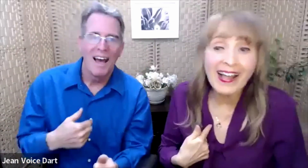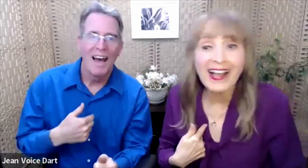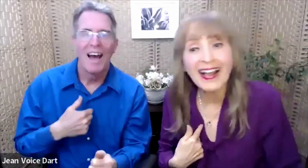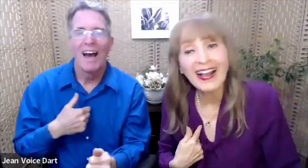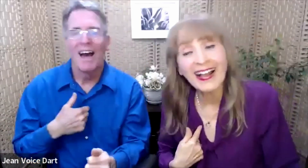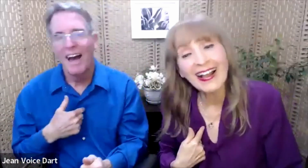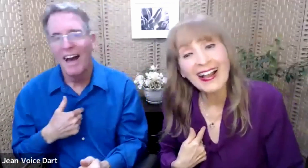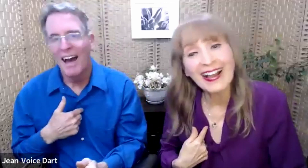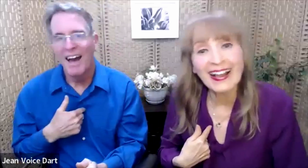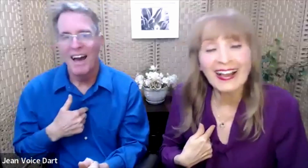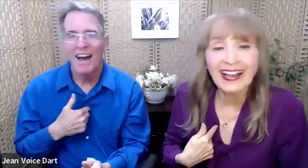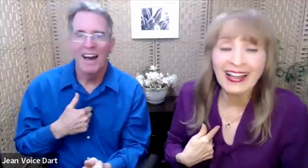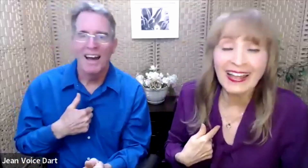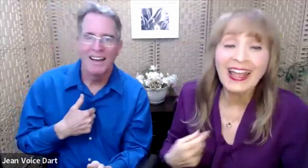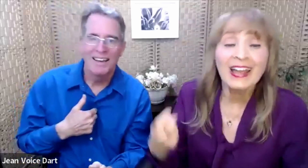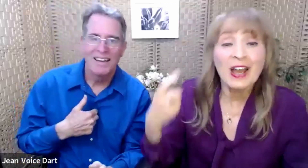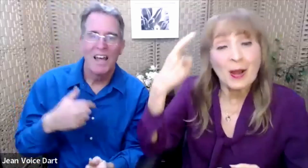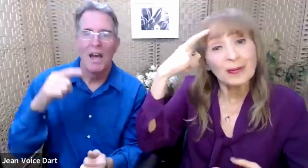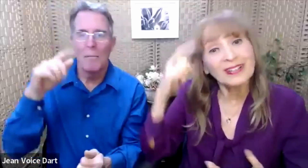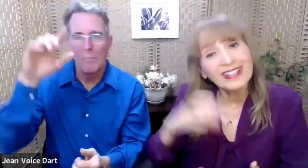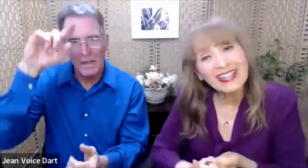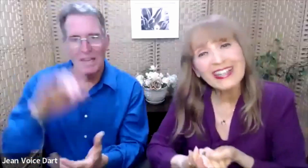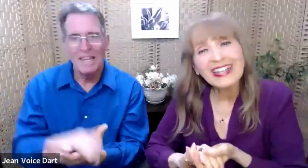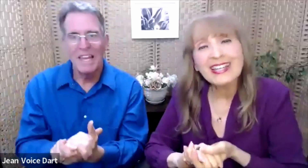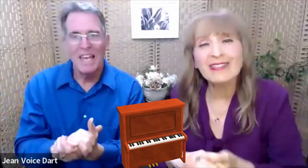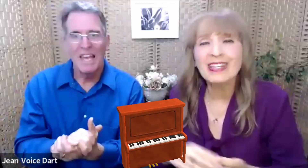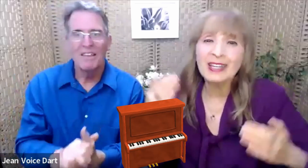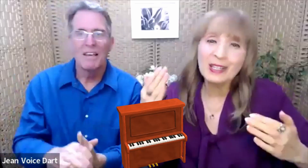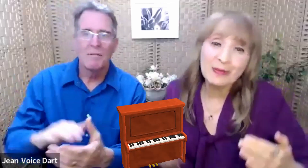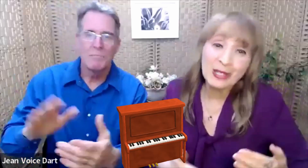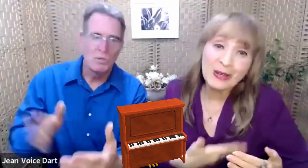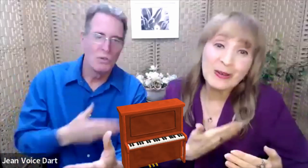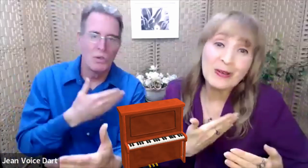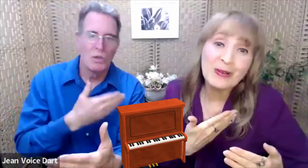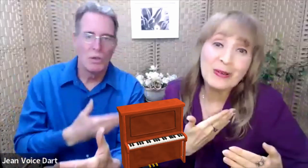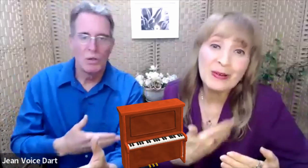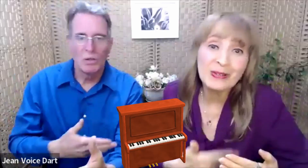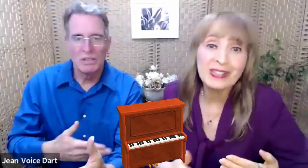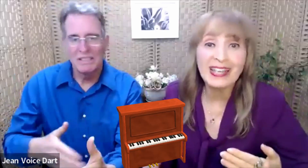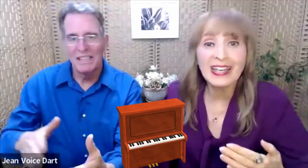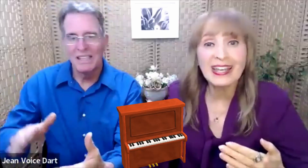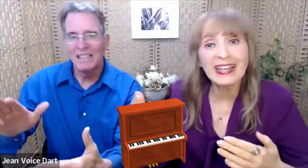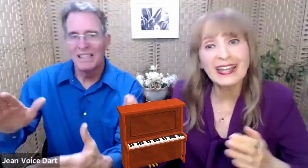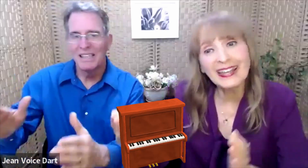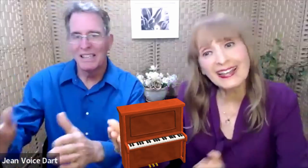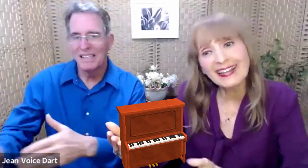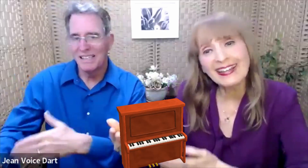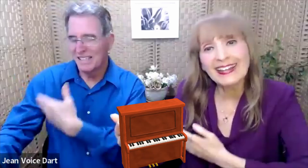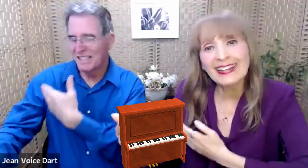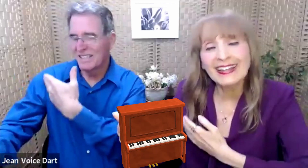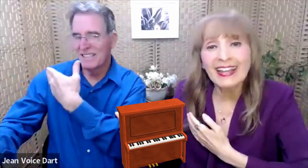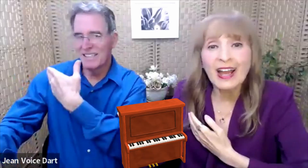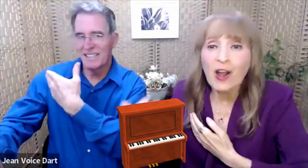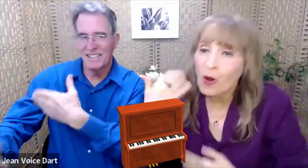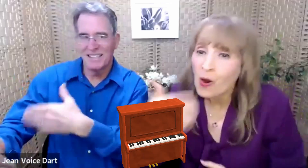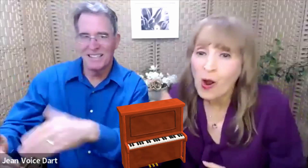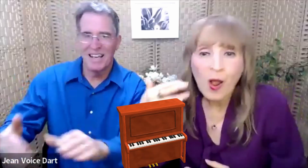I believe in music. Oh,